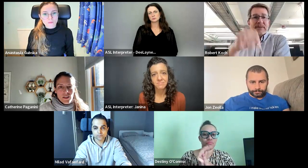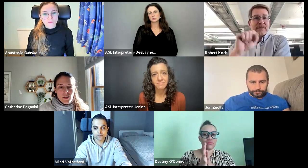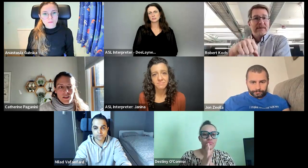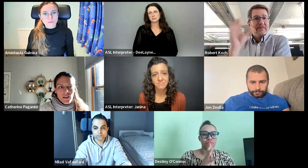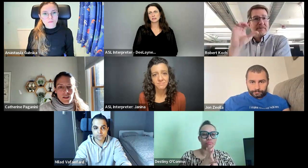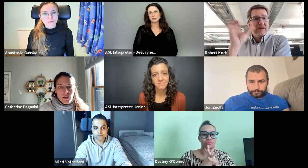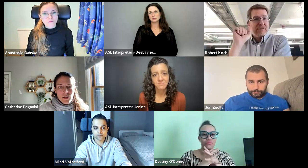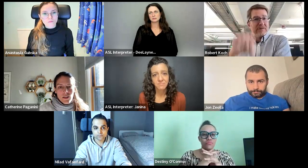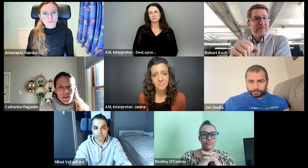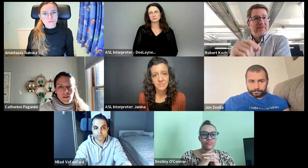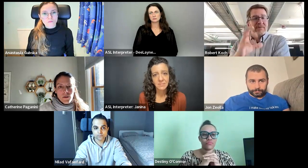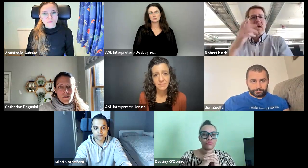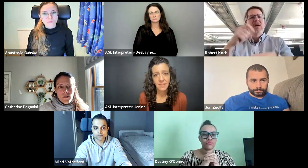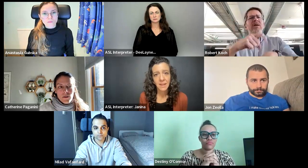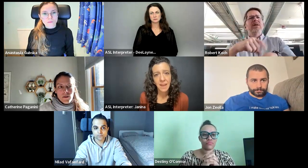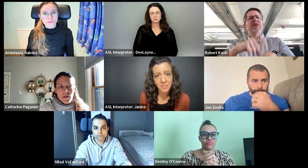true. Destiny's saying.